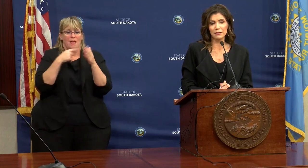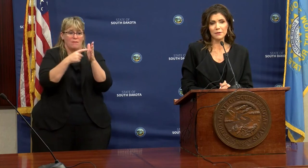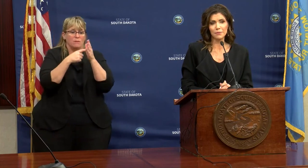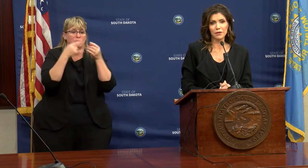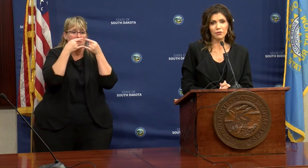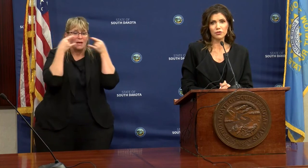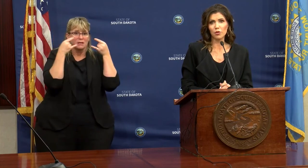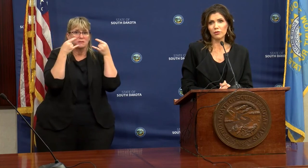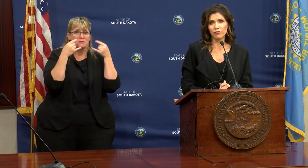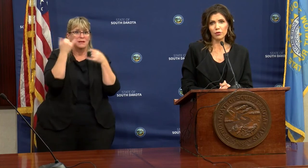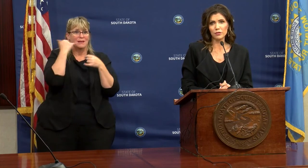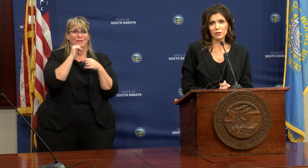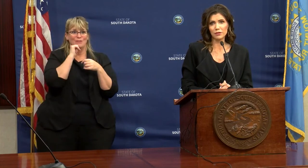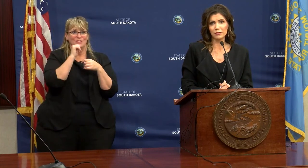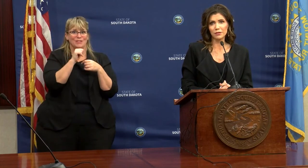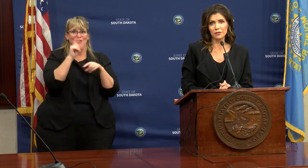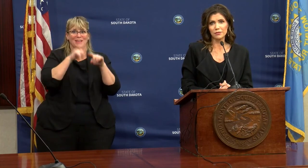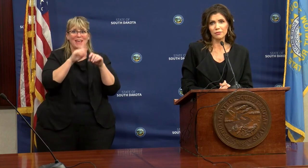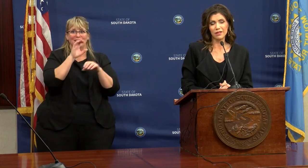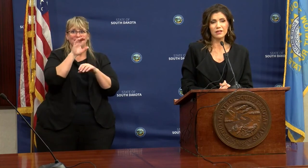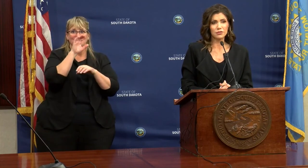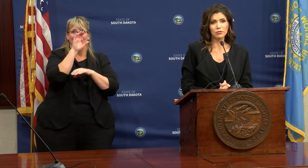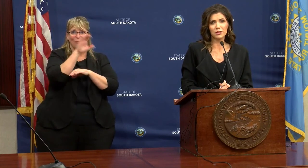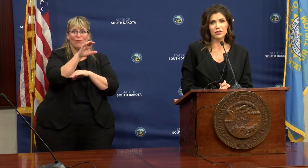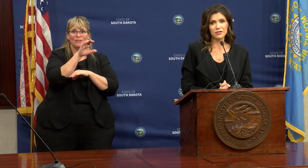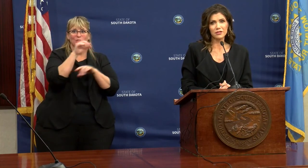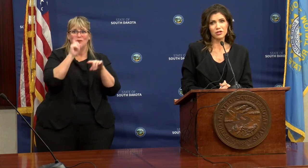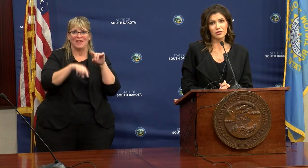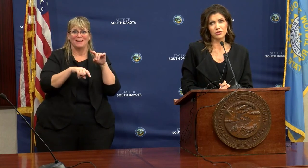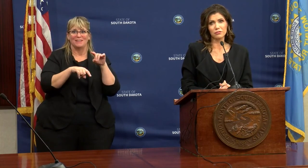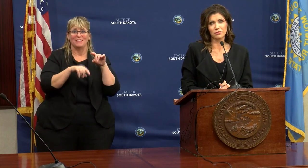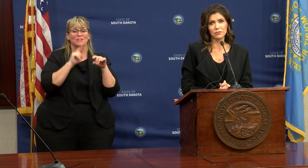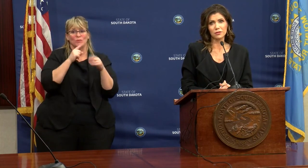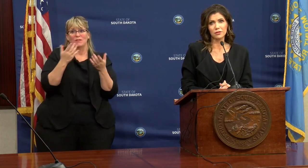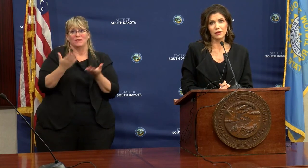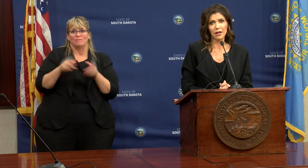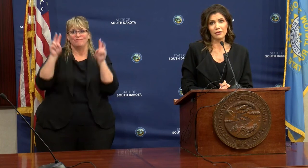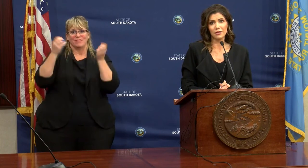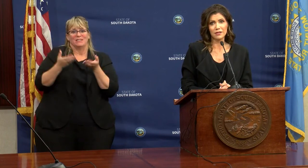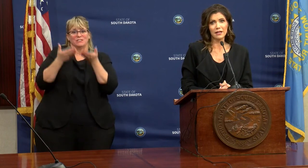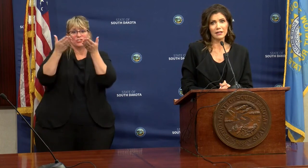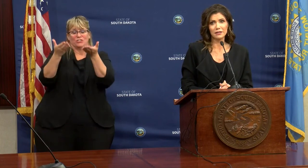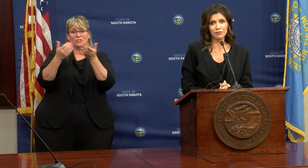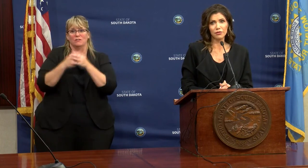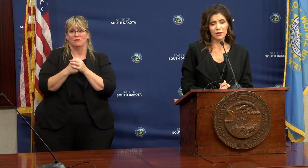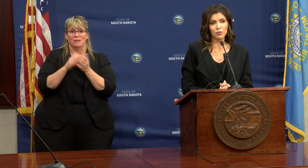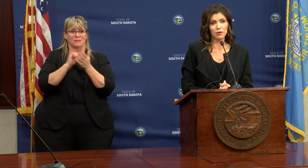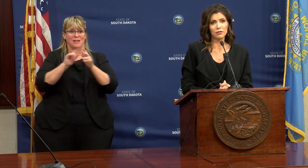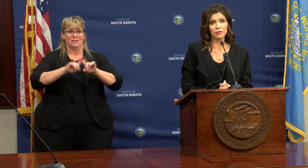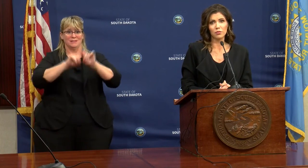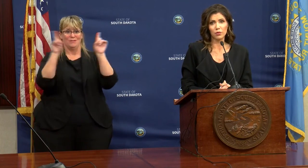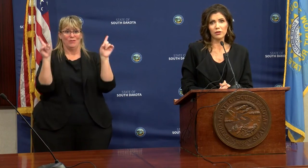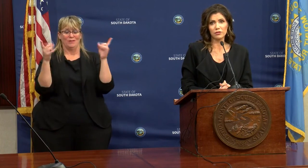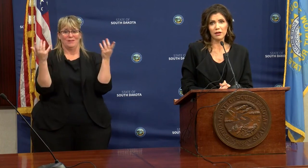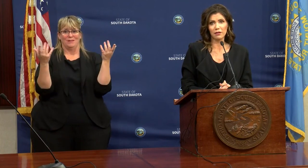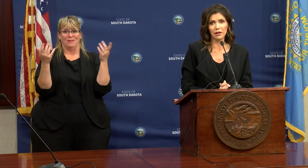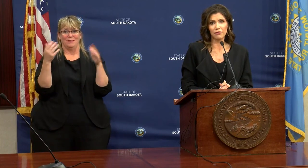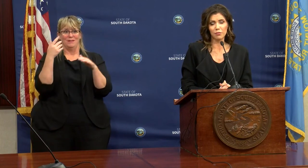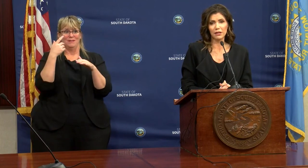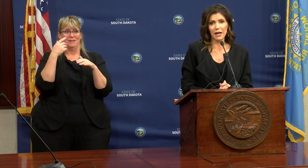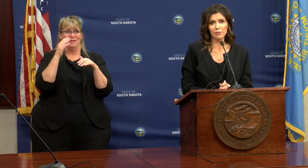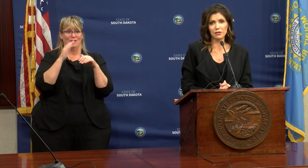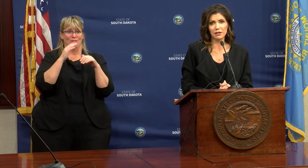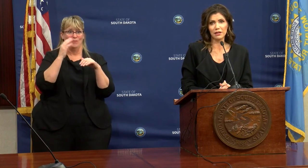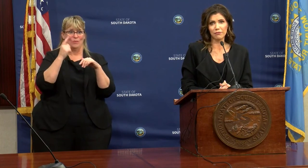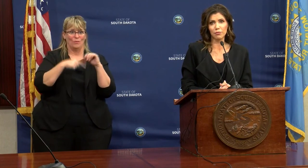mandate, if there's no enforcement, then it's really just a suggestion. And is that any different than what we are telling